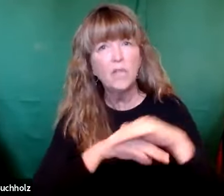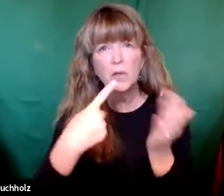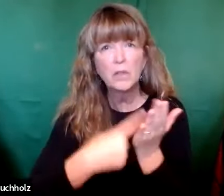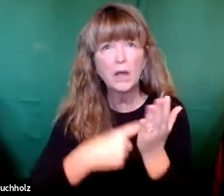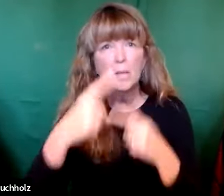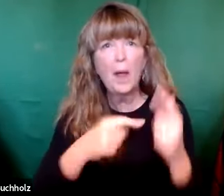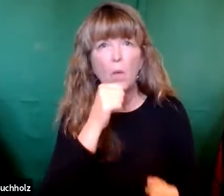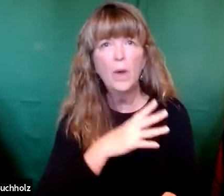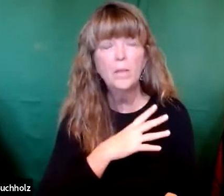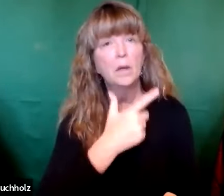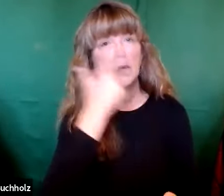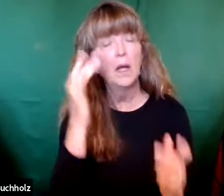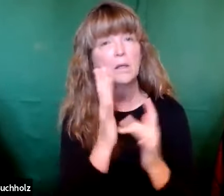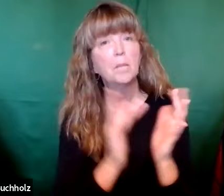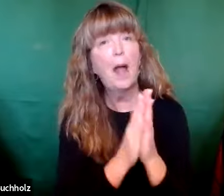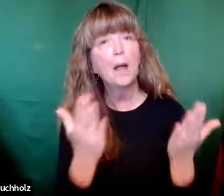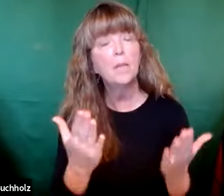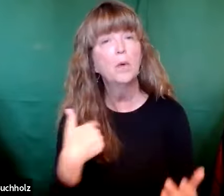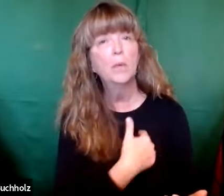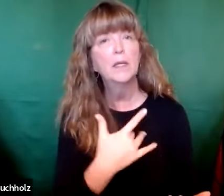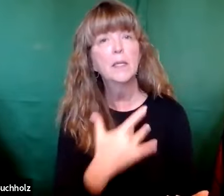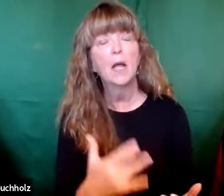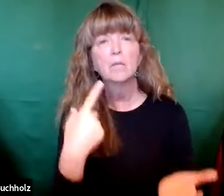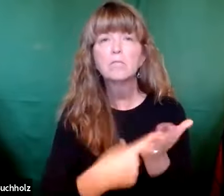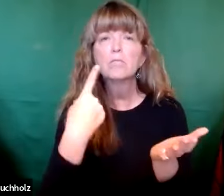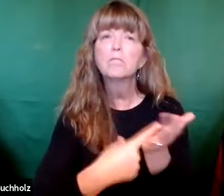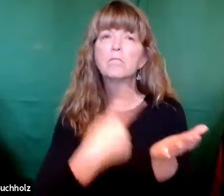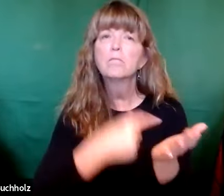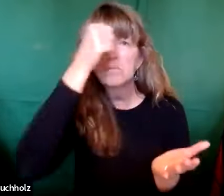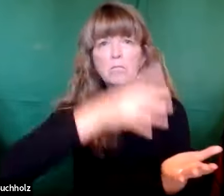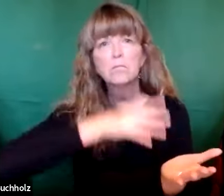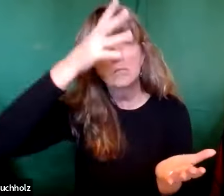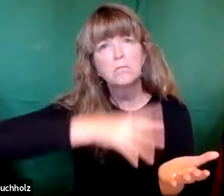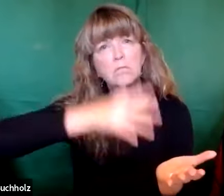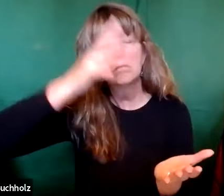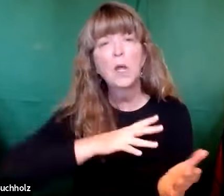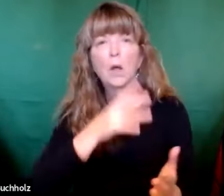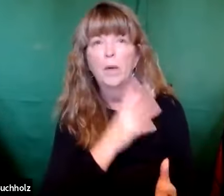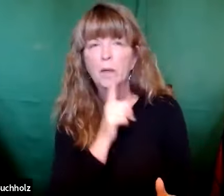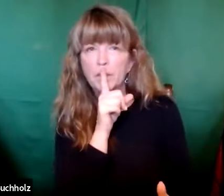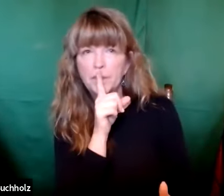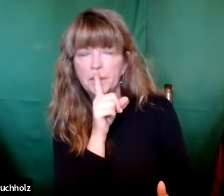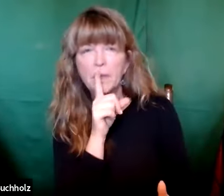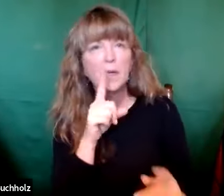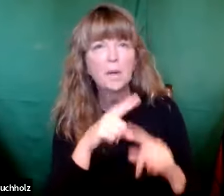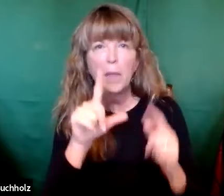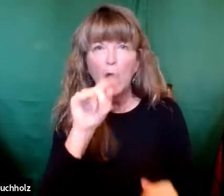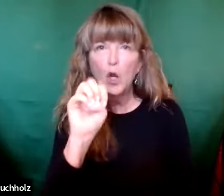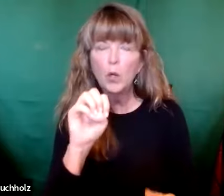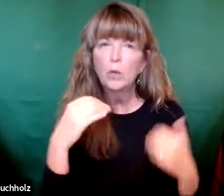I know some people are still uncomfortable talking about women. And in the Bible, we do tend to focus on the man and the